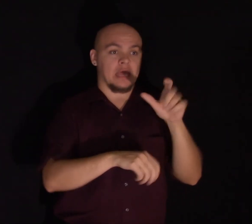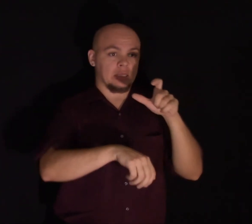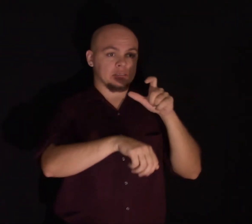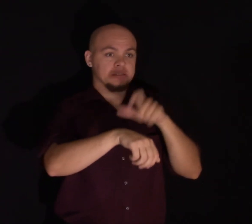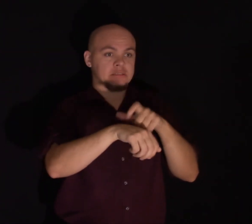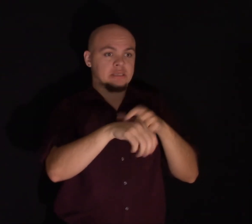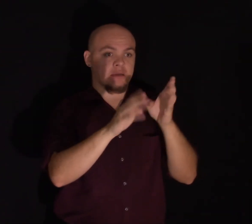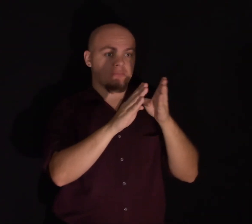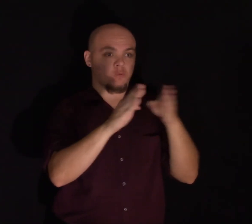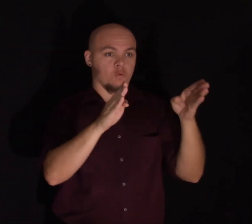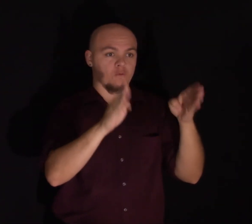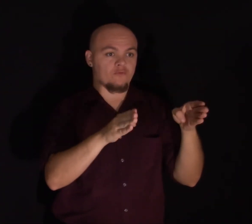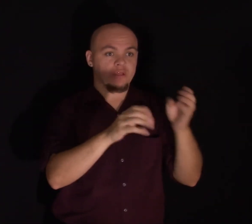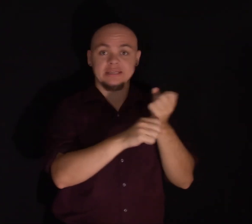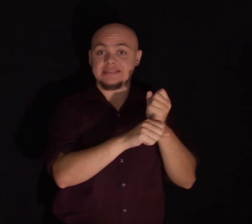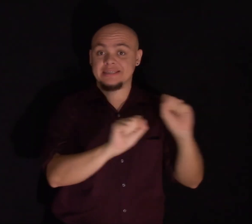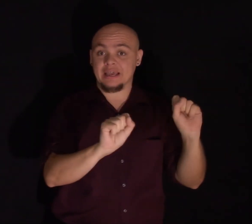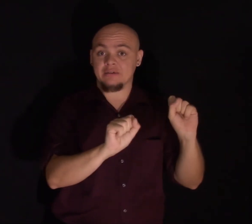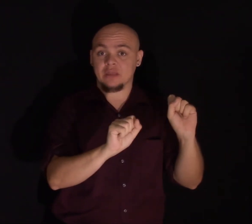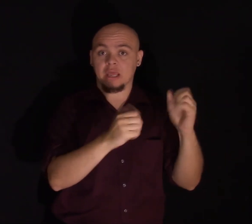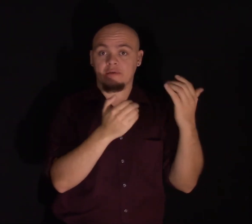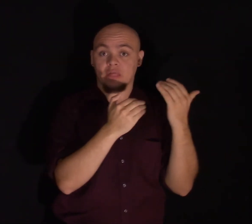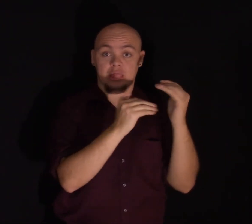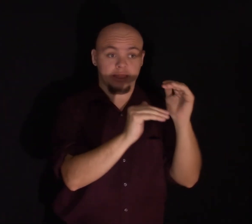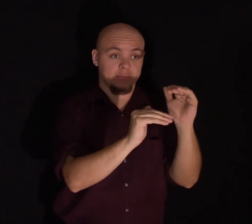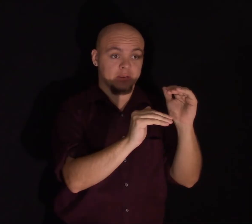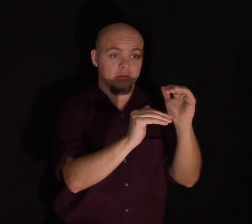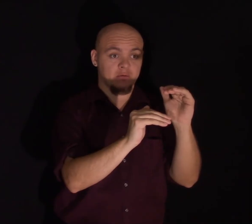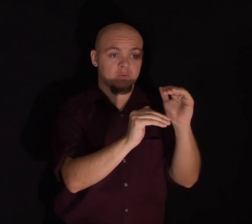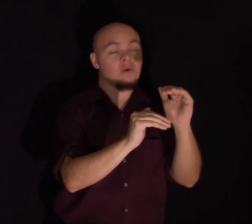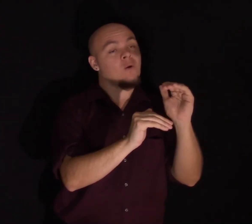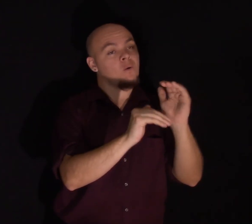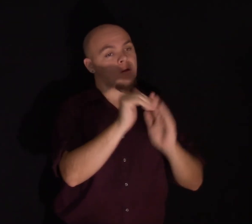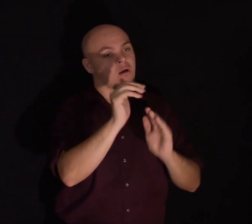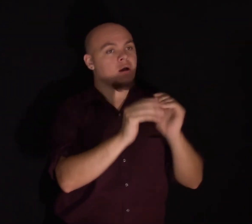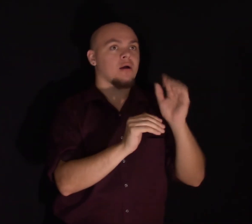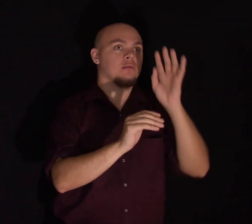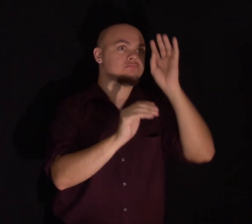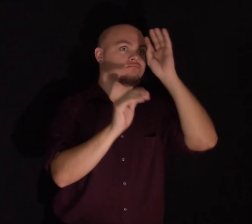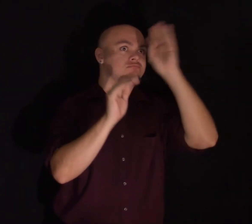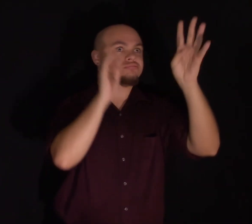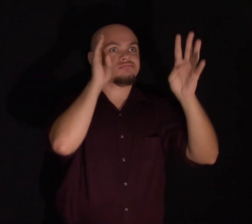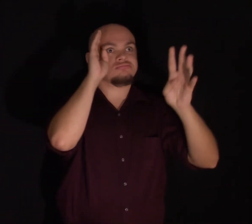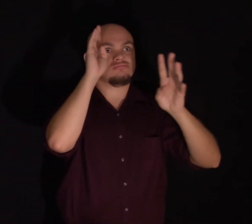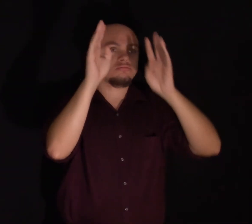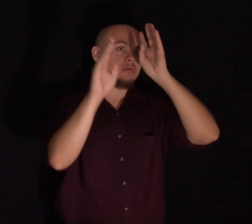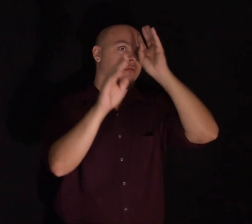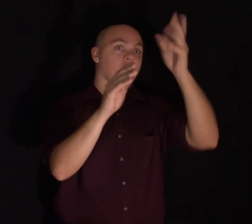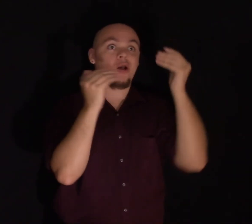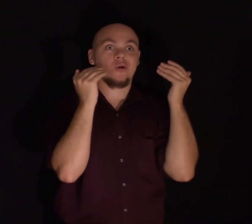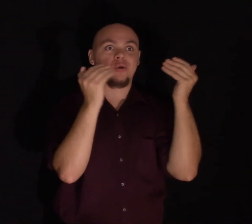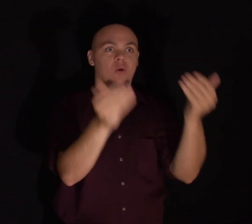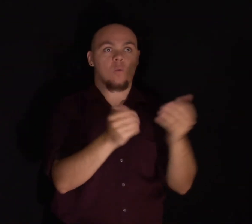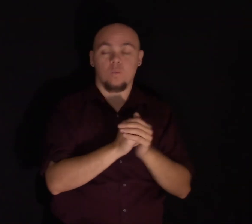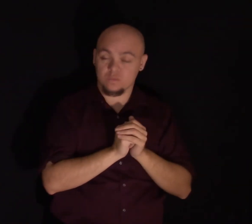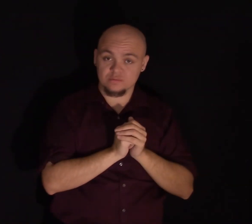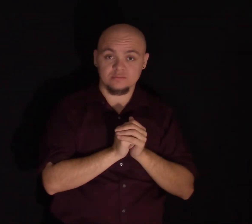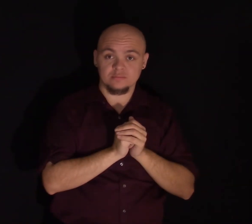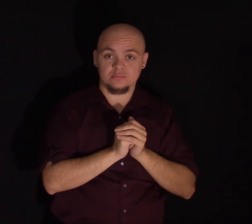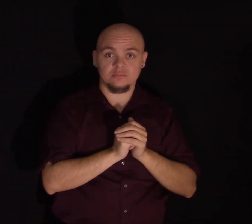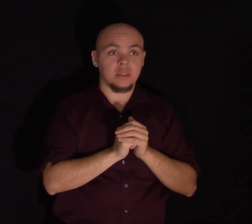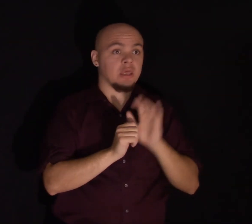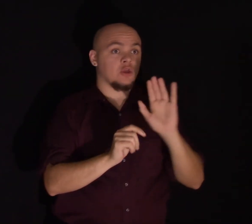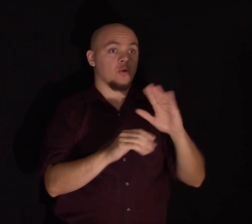and you feel contained and you're free to let your imagination run away with you and you don't have to censor